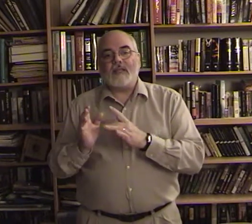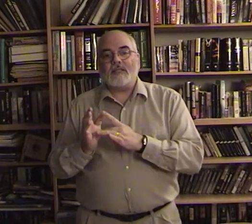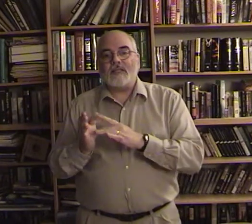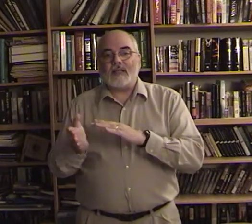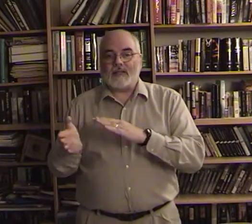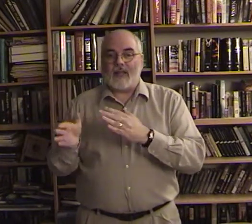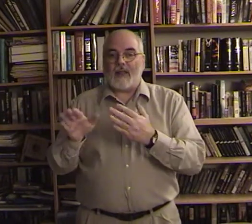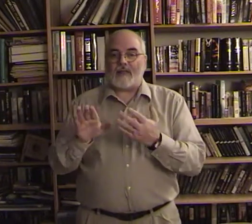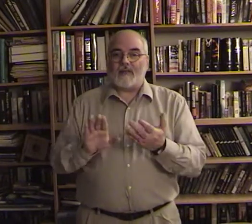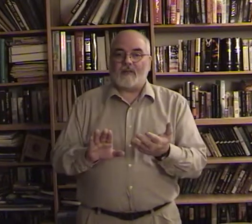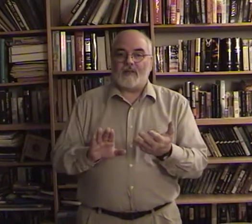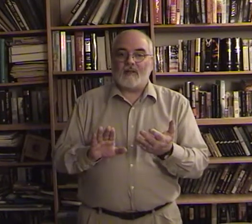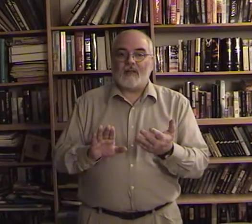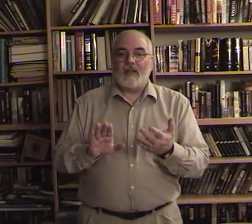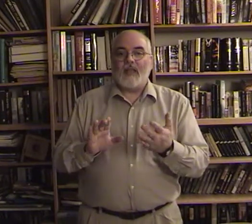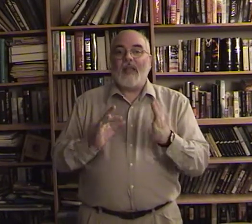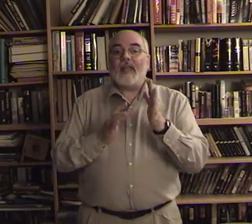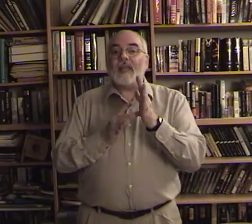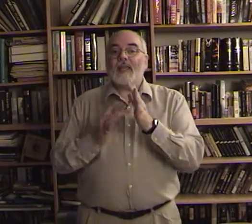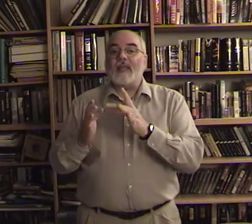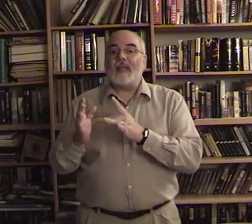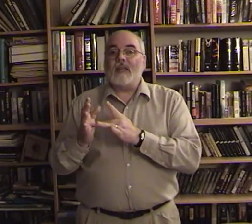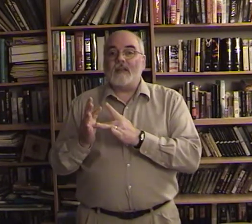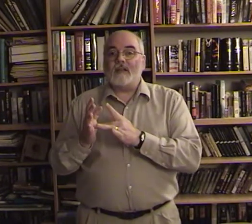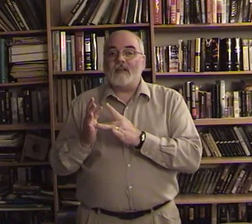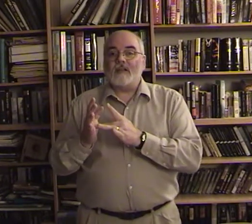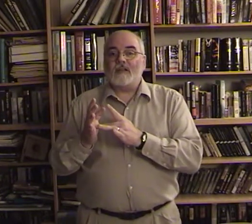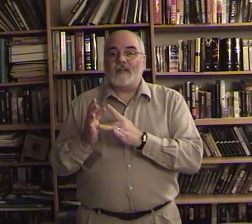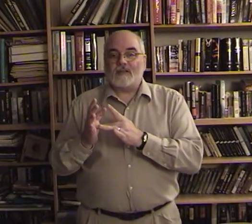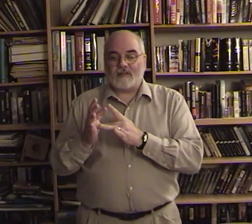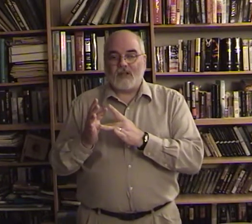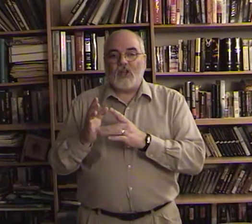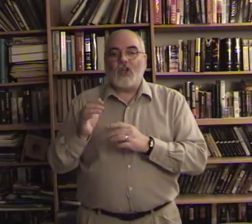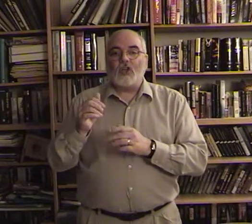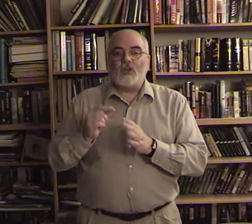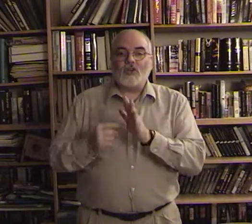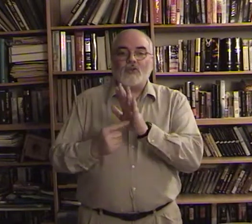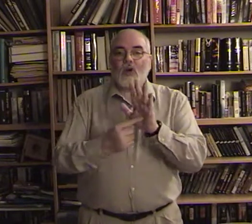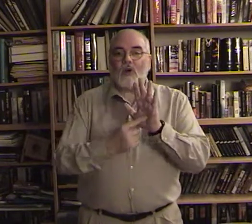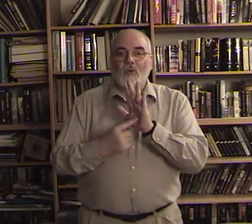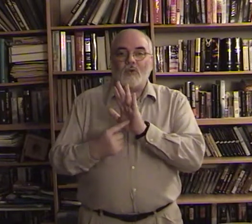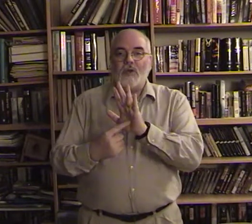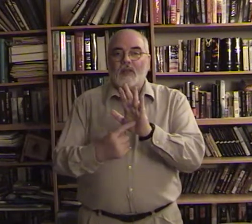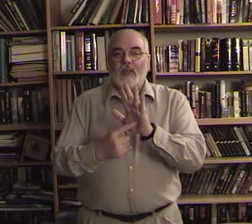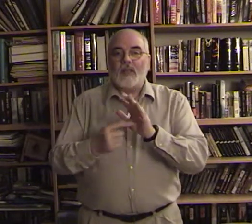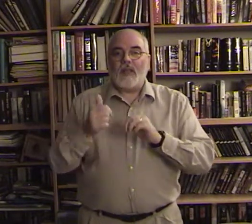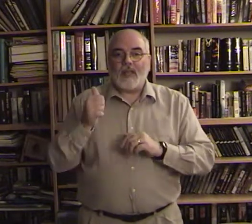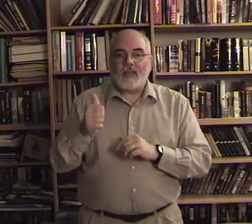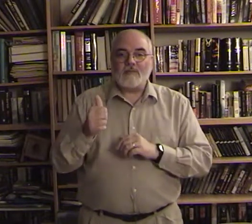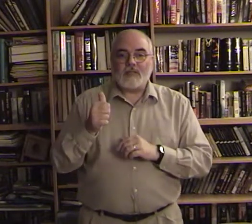death he showed himself